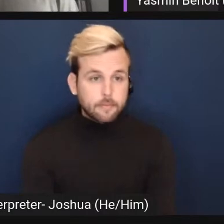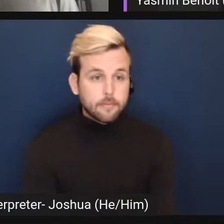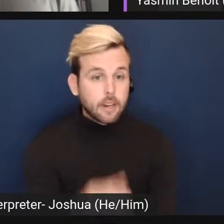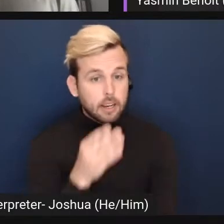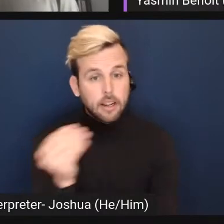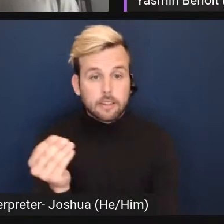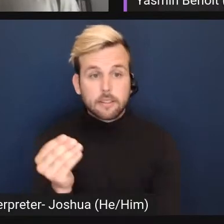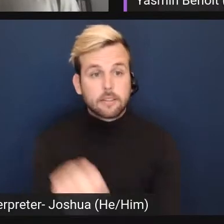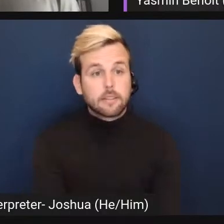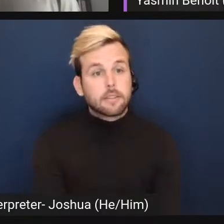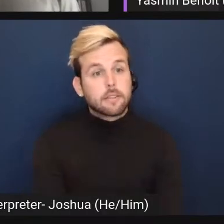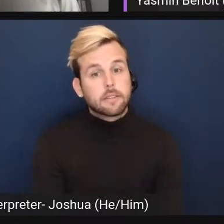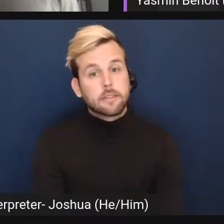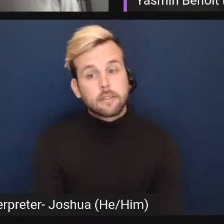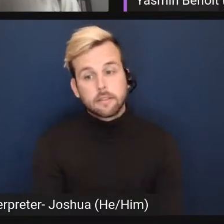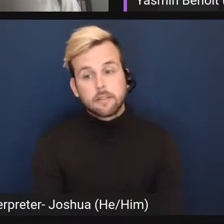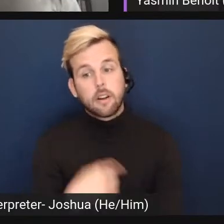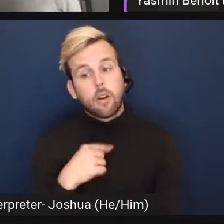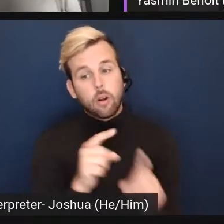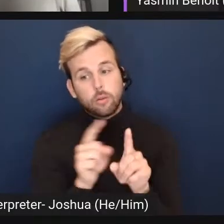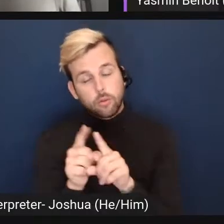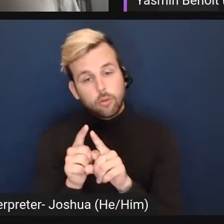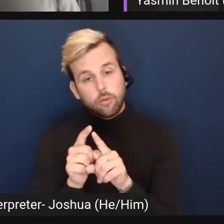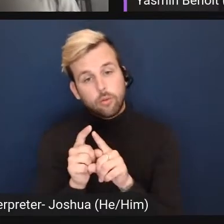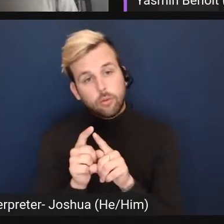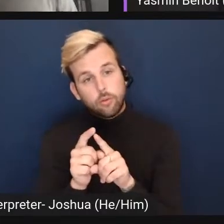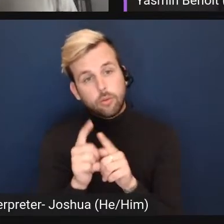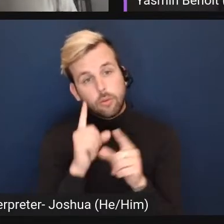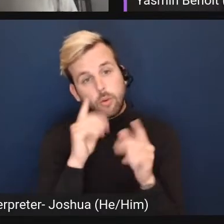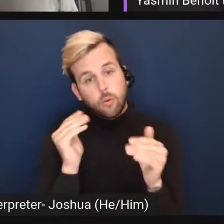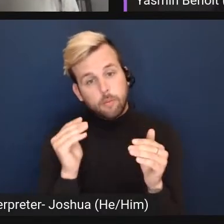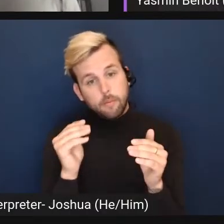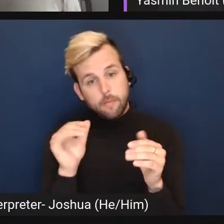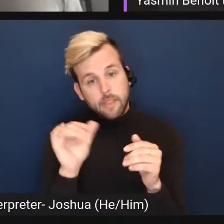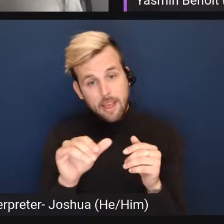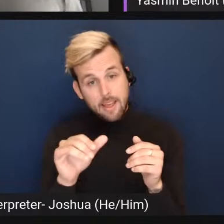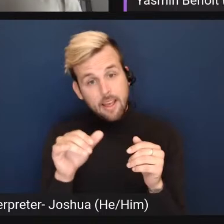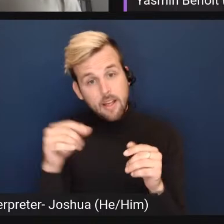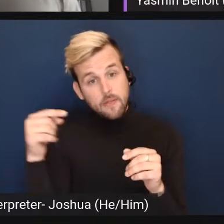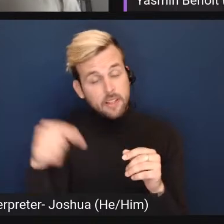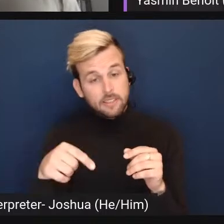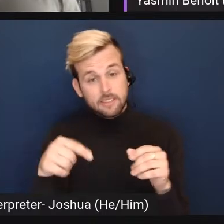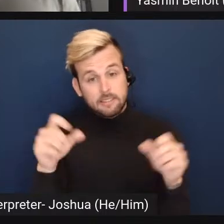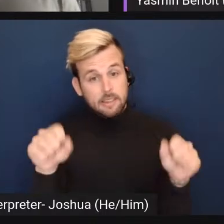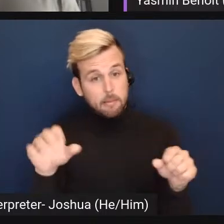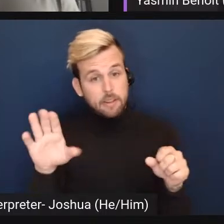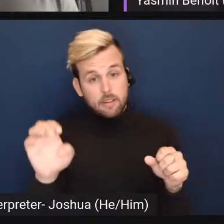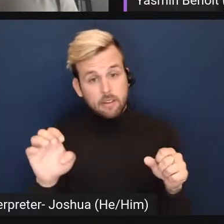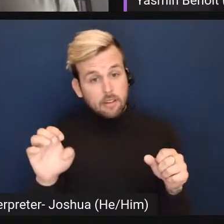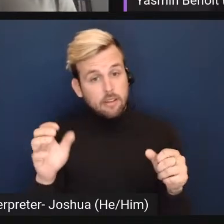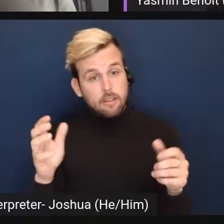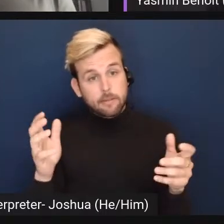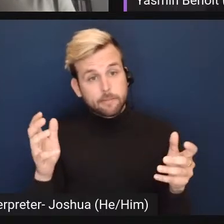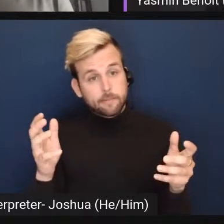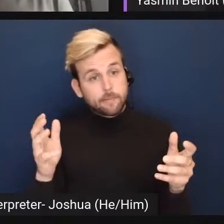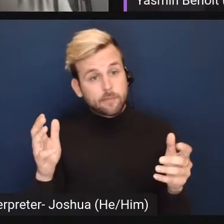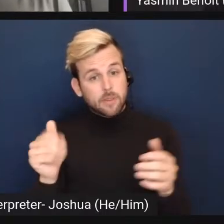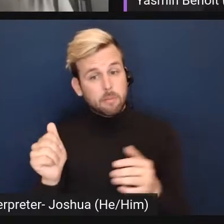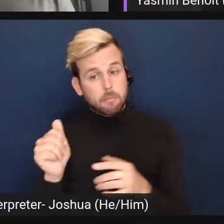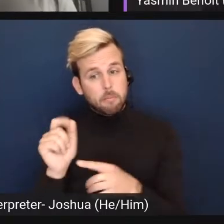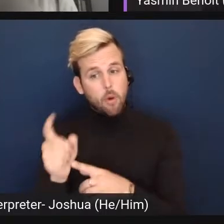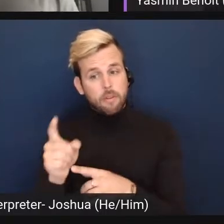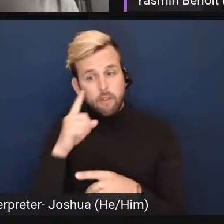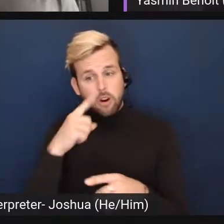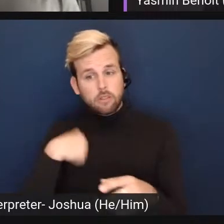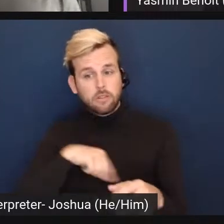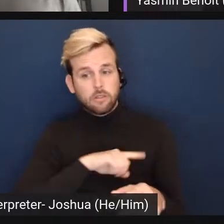and, uh, I also hope that this can be a moment for